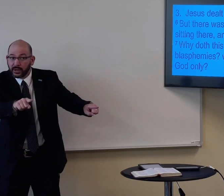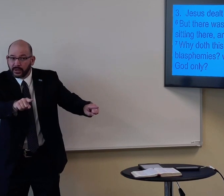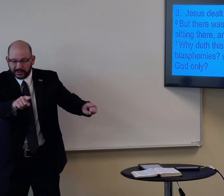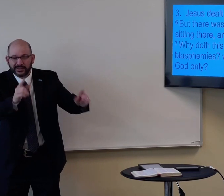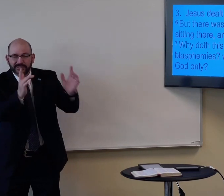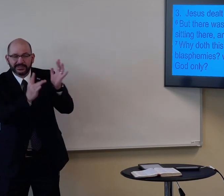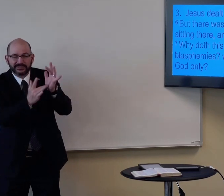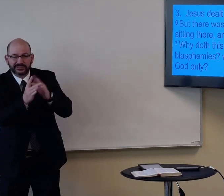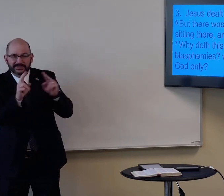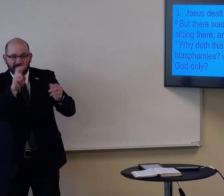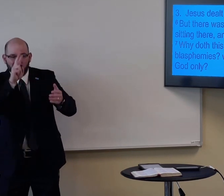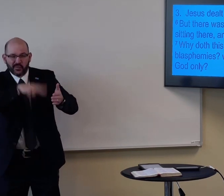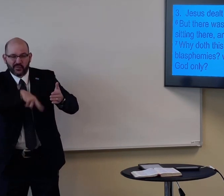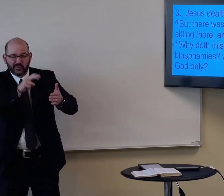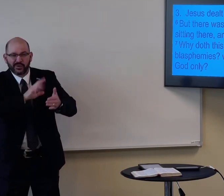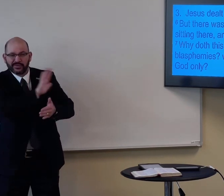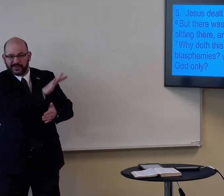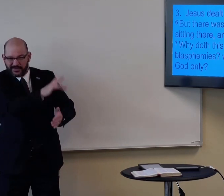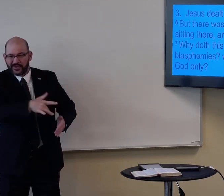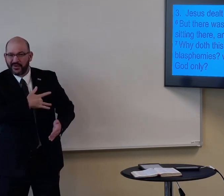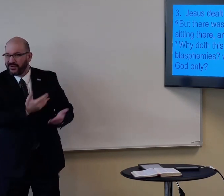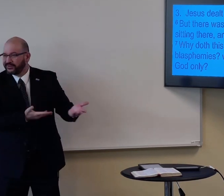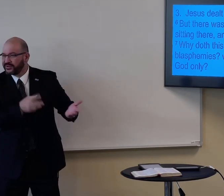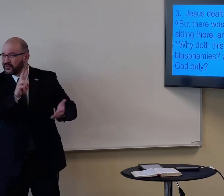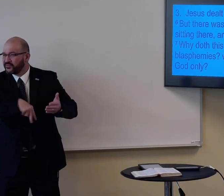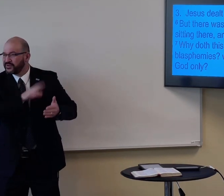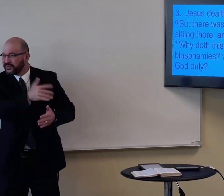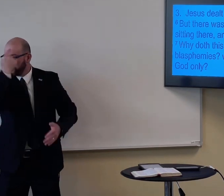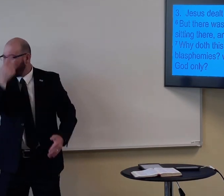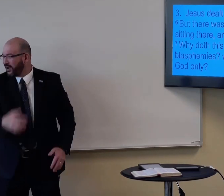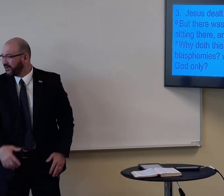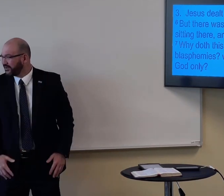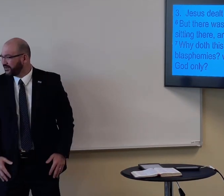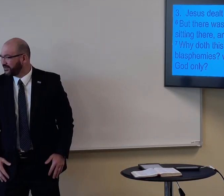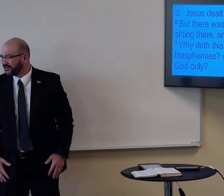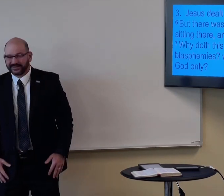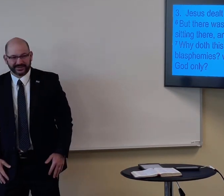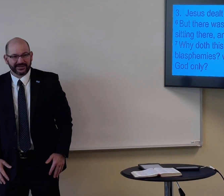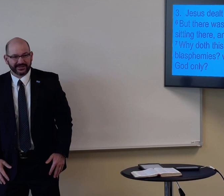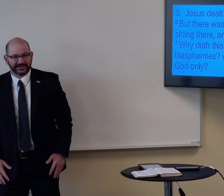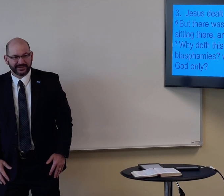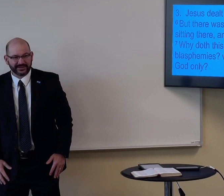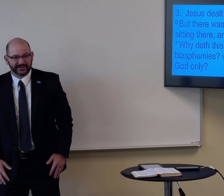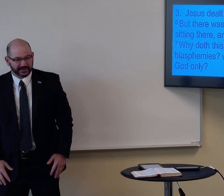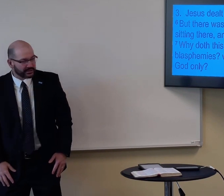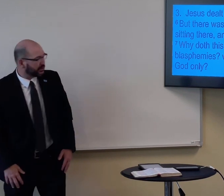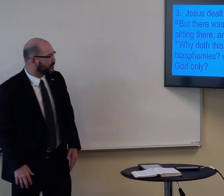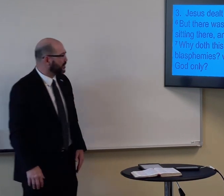he knew what would happen. And so, Jesus knew what was in their hearts and knew what they were thinking.